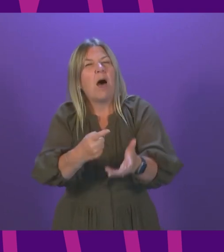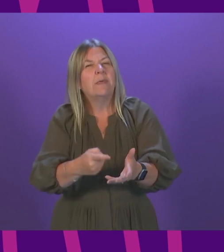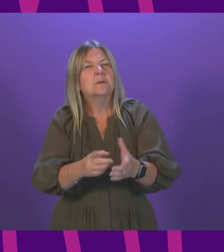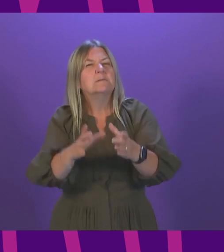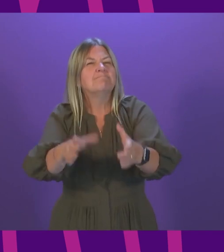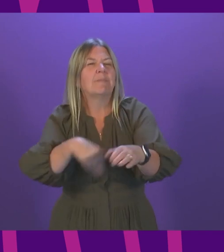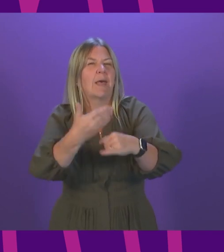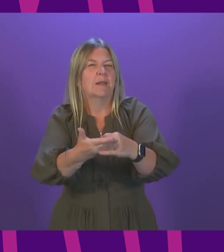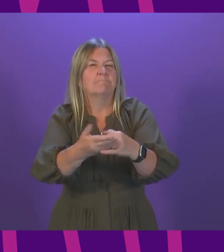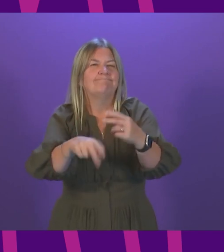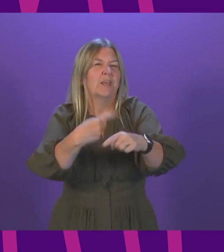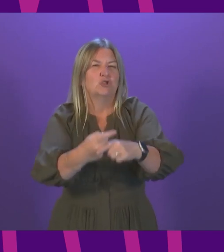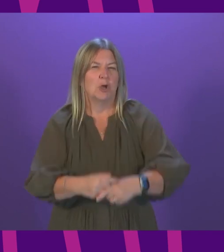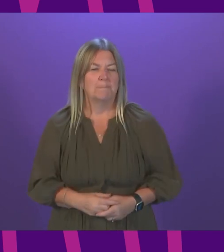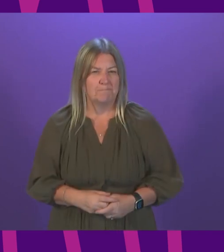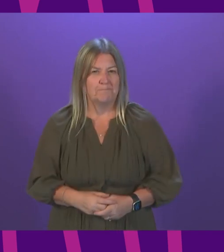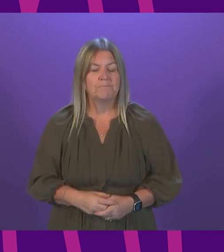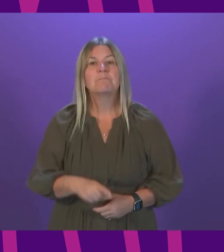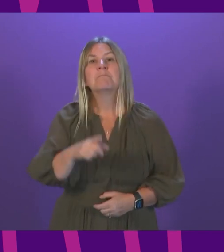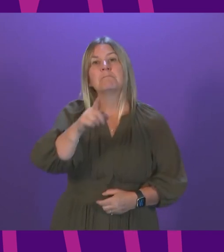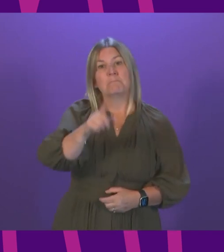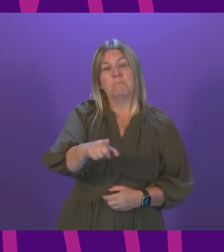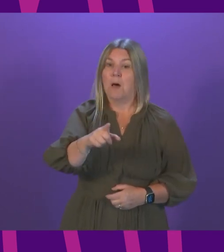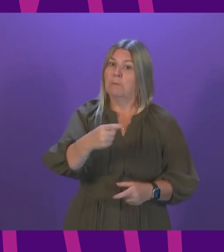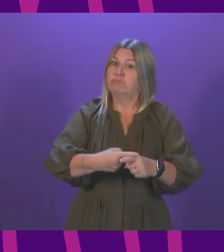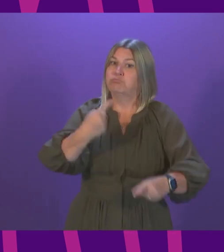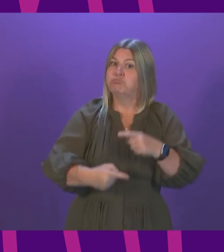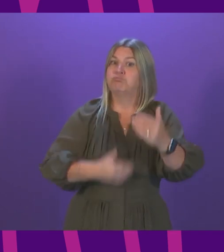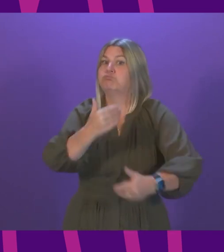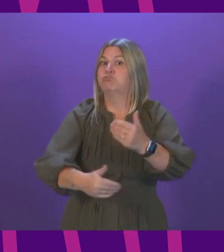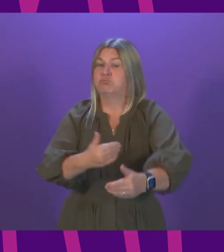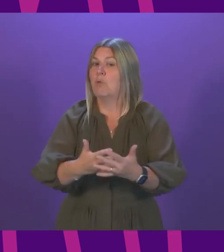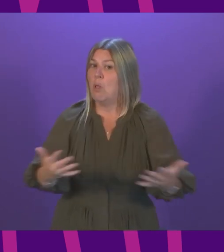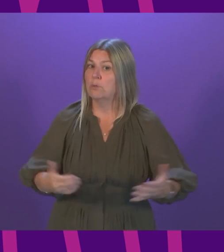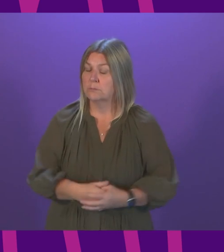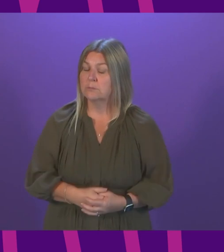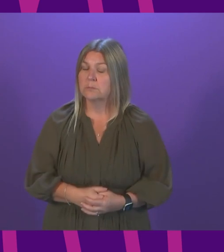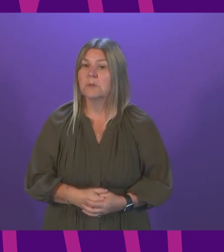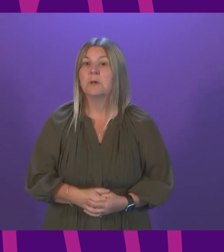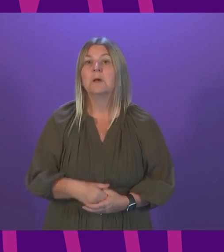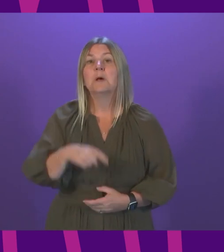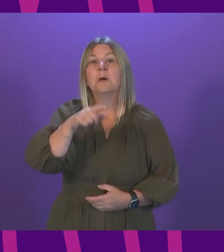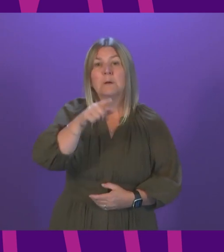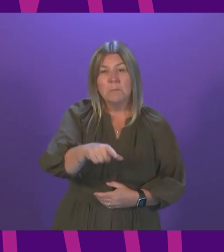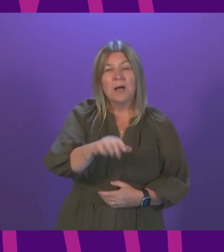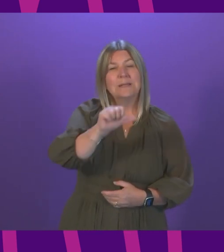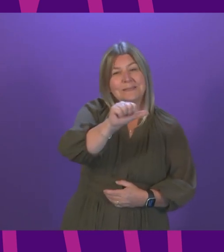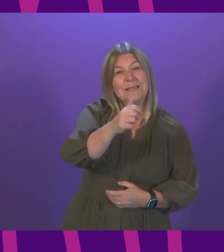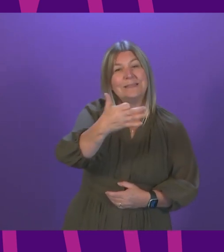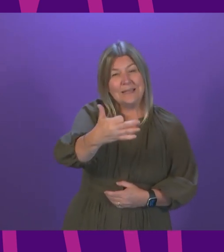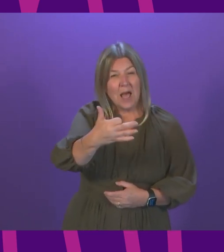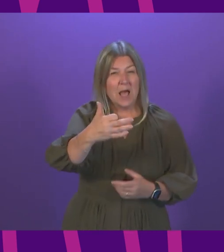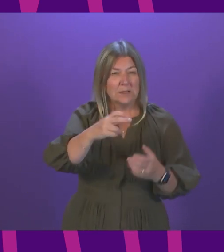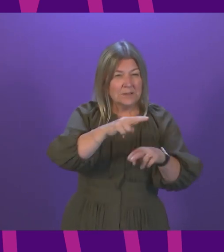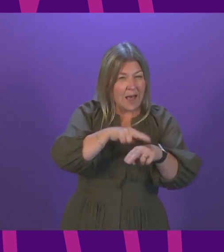is taking forward recruitment plans at pace. The specific breakdowns of new recruits see 69 staff in the